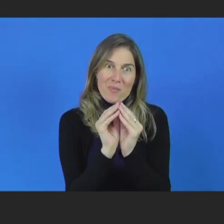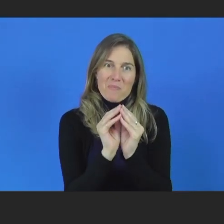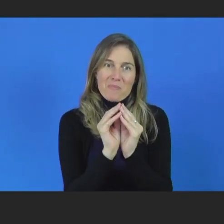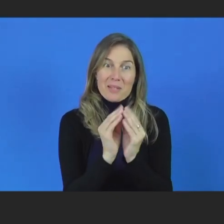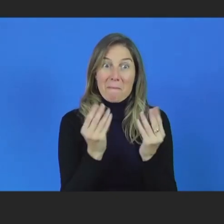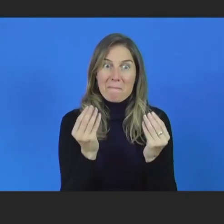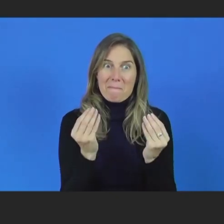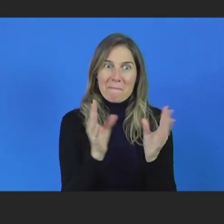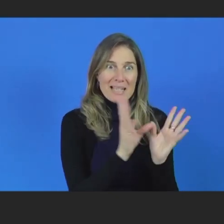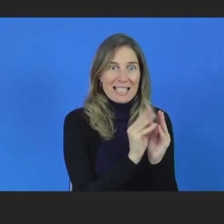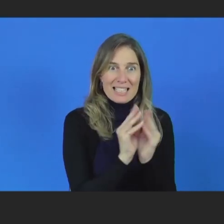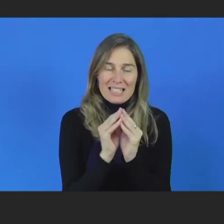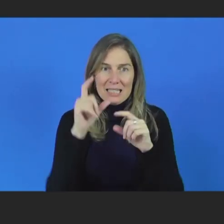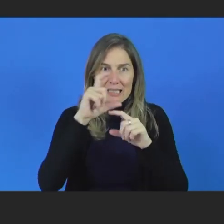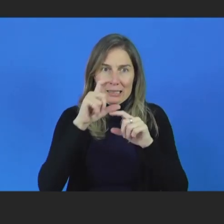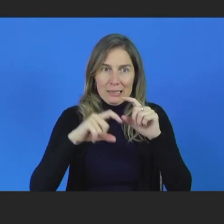that are going on back to back.